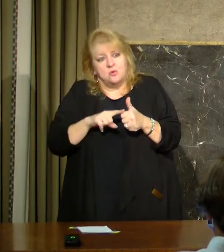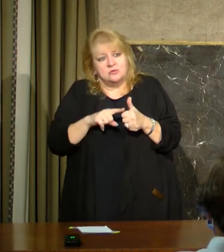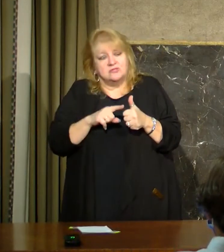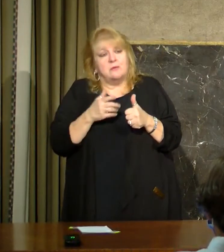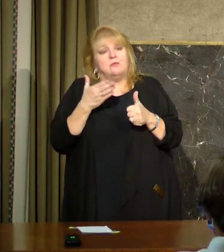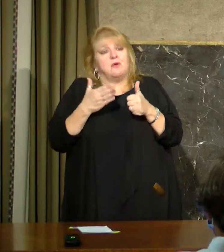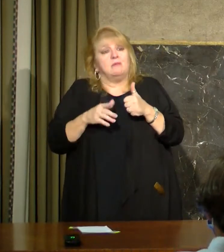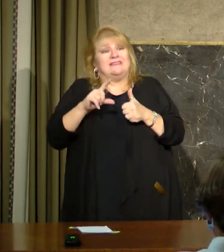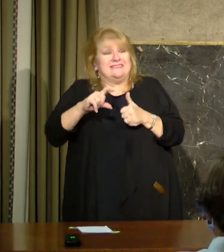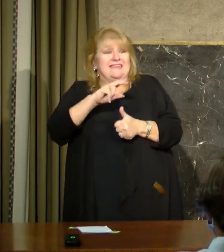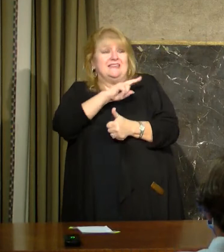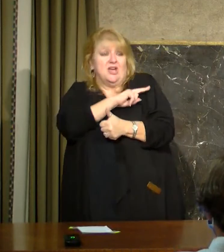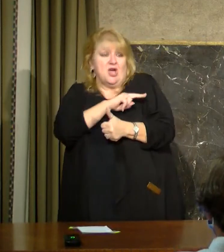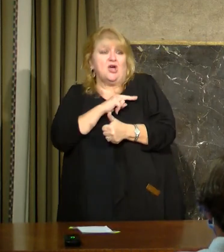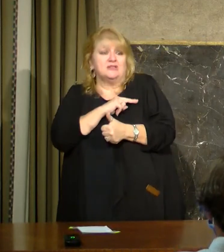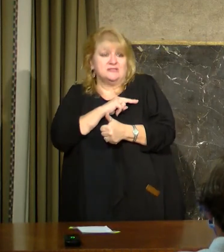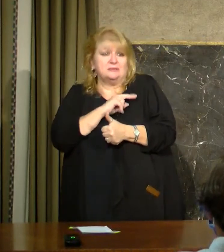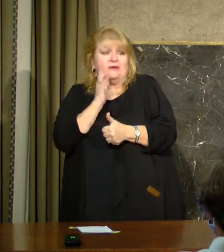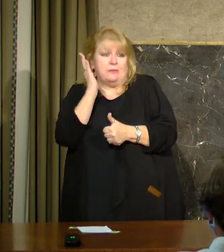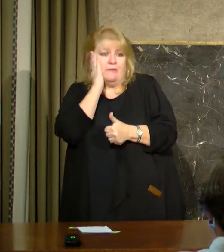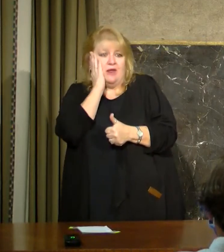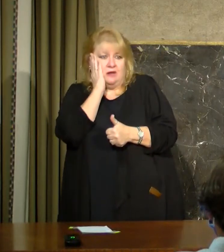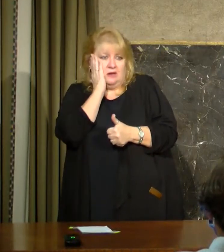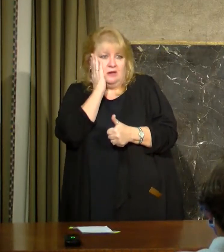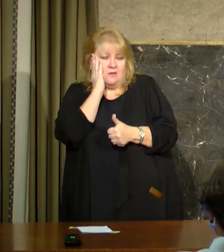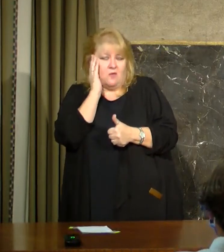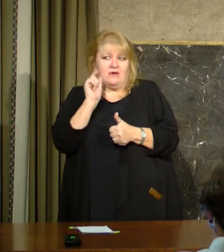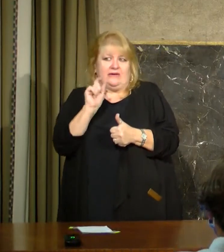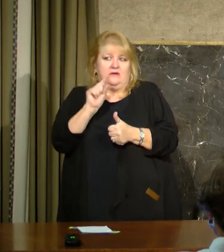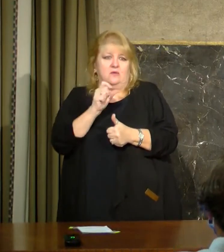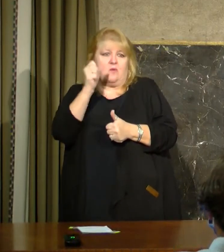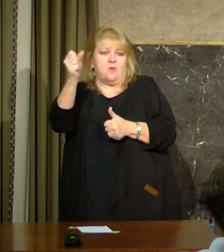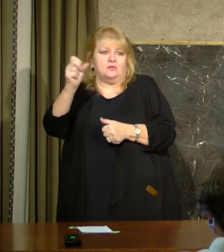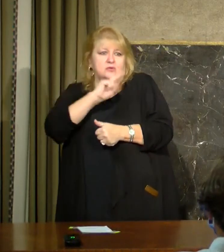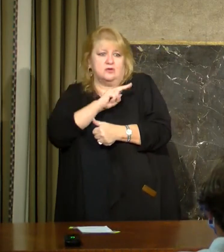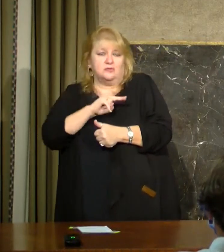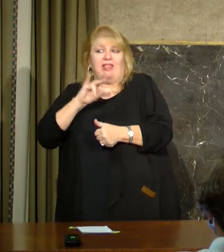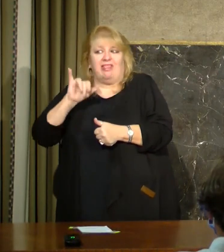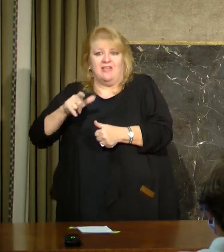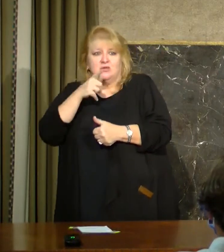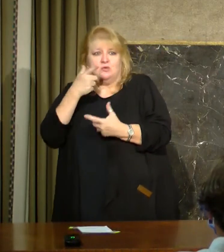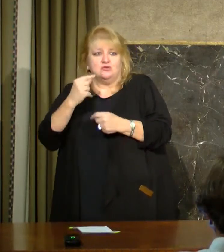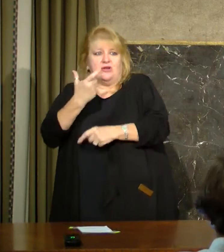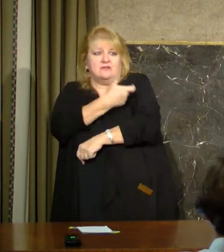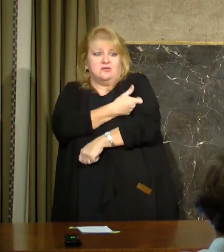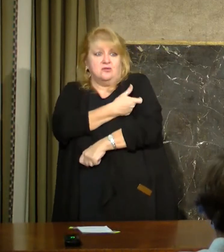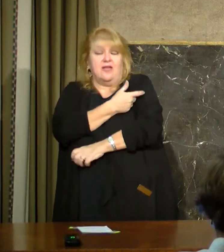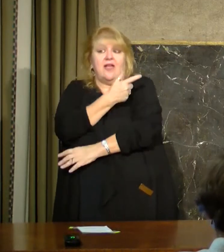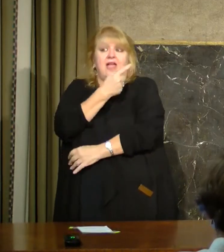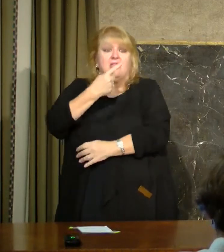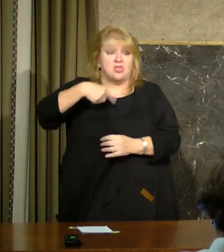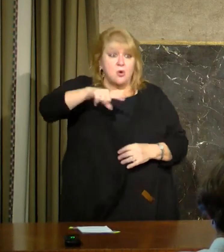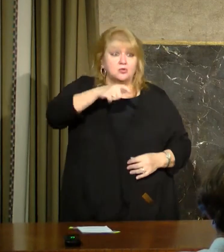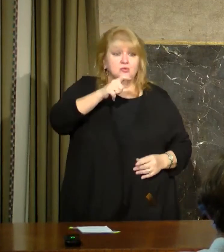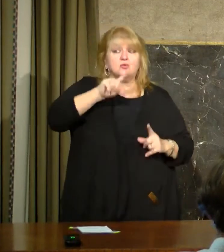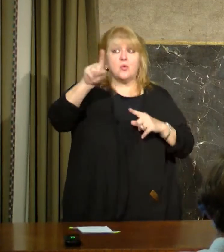hospital bed if they contract the disease. And those are also the people most likely to die. And so they help us meet